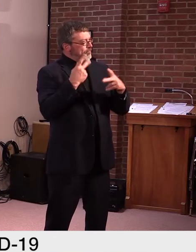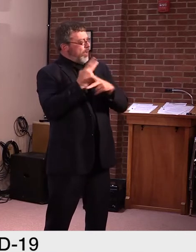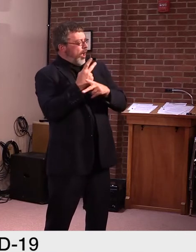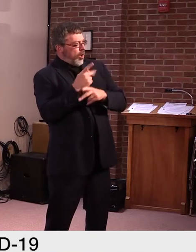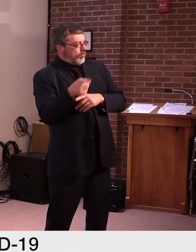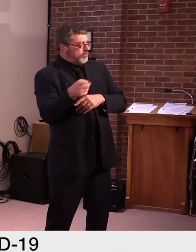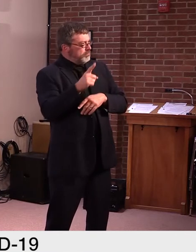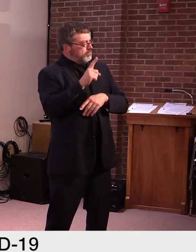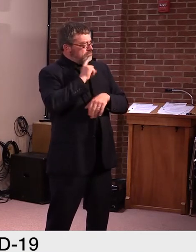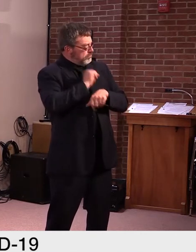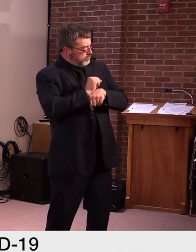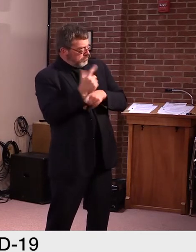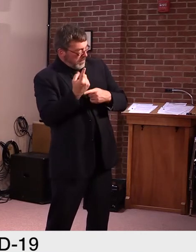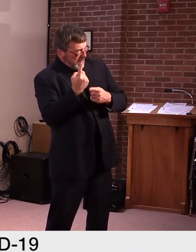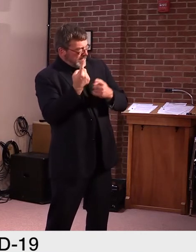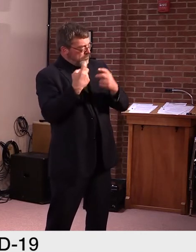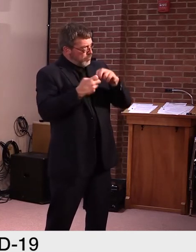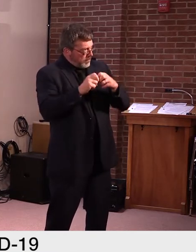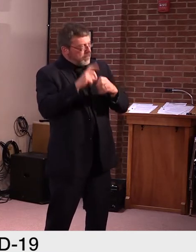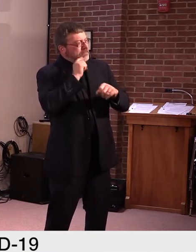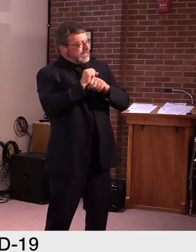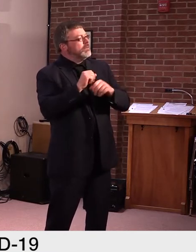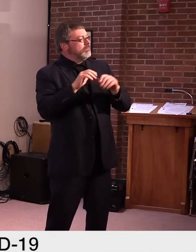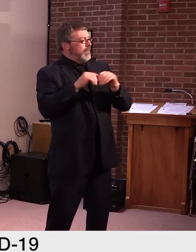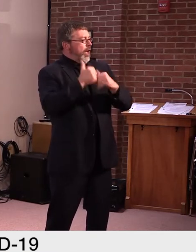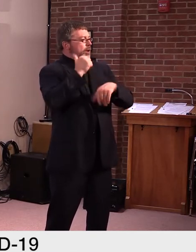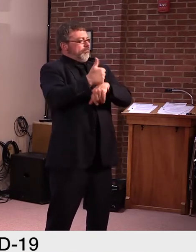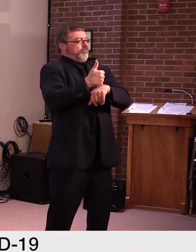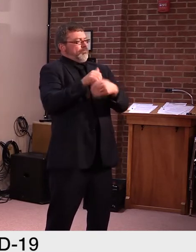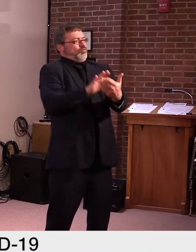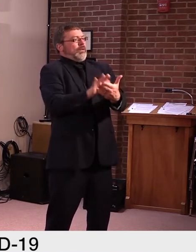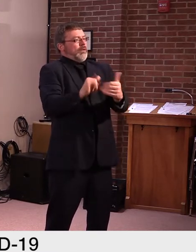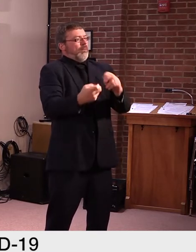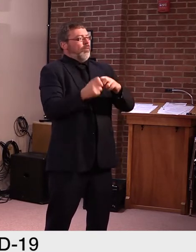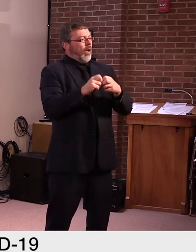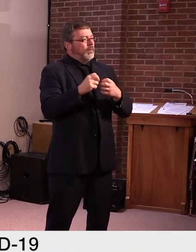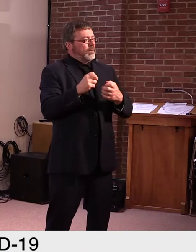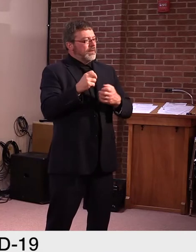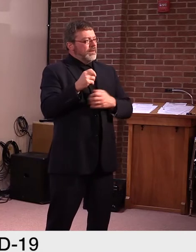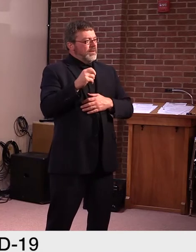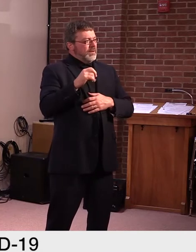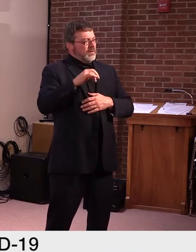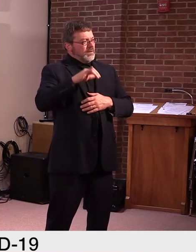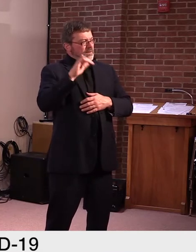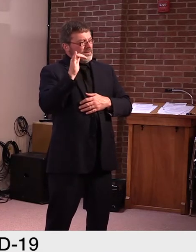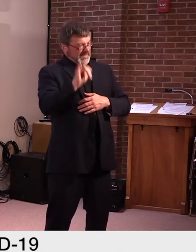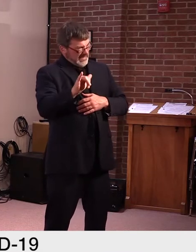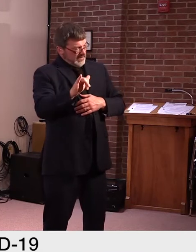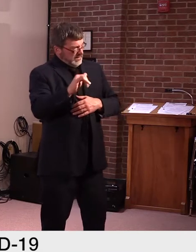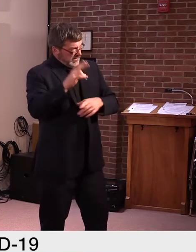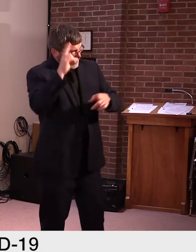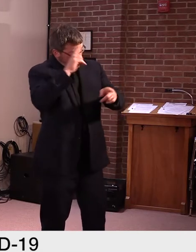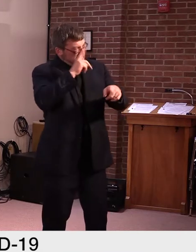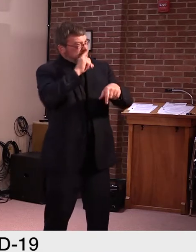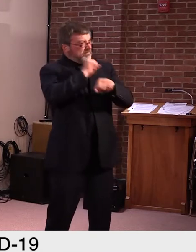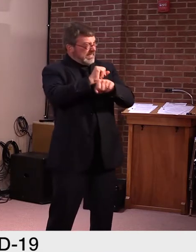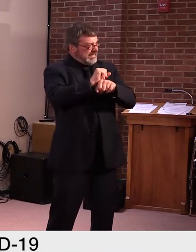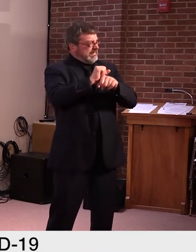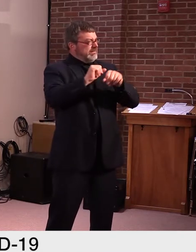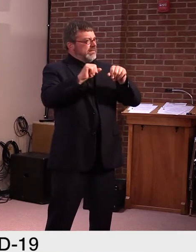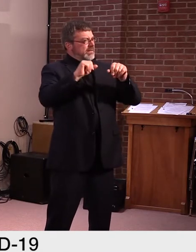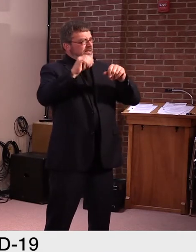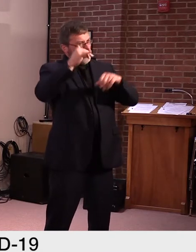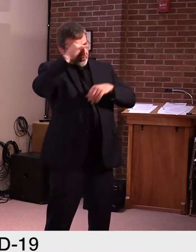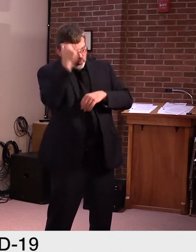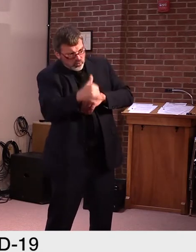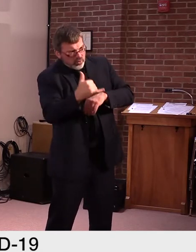um, this probably went through a hospital. So it, it probably was a sort of different sort of, uh,